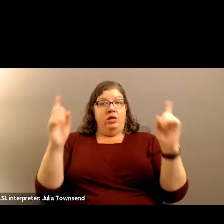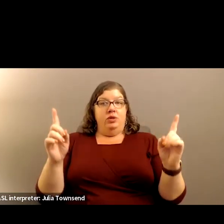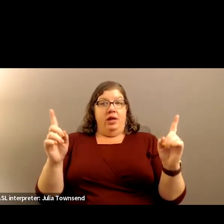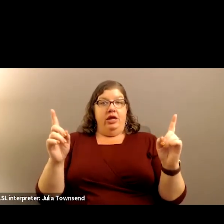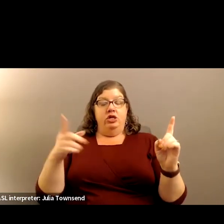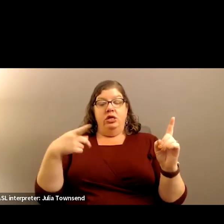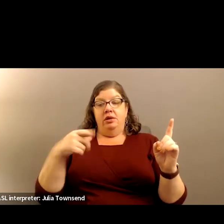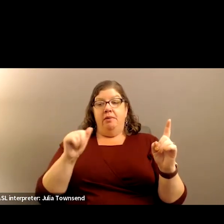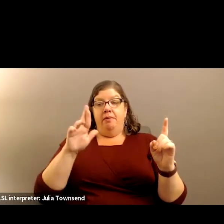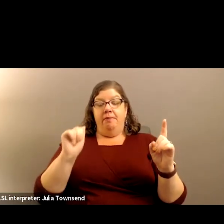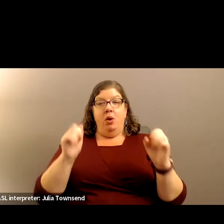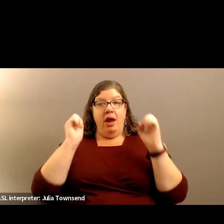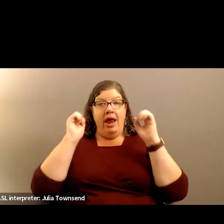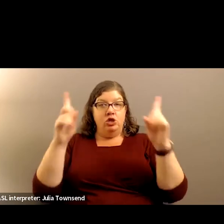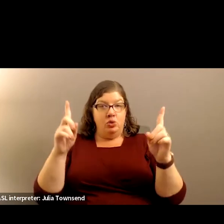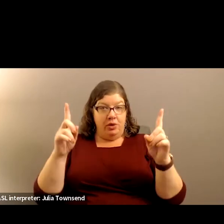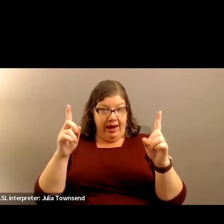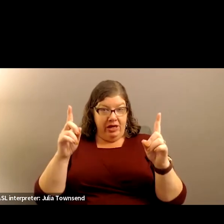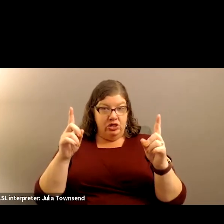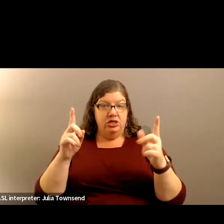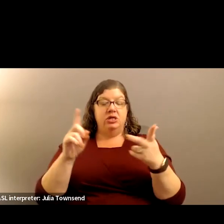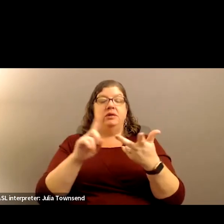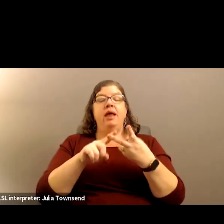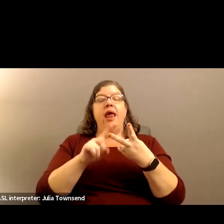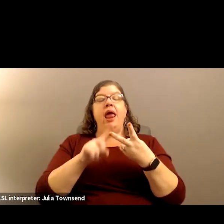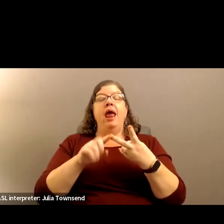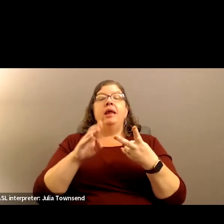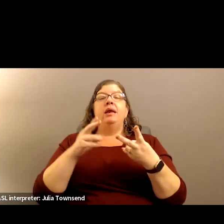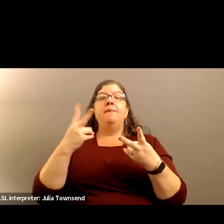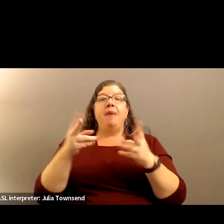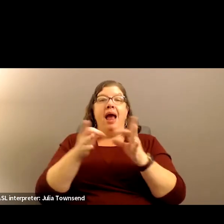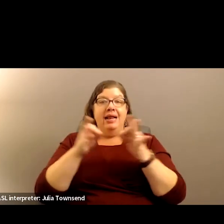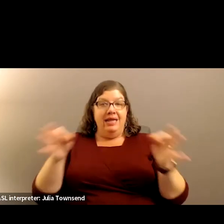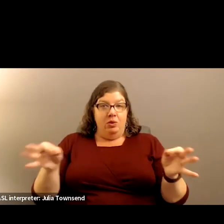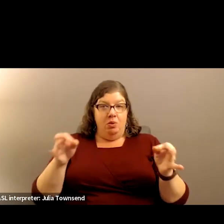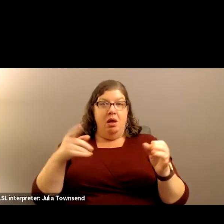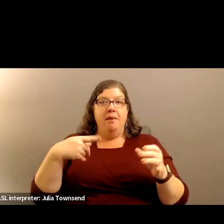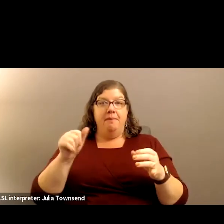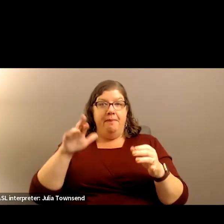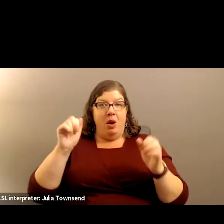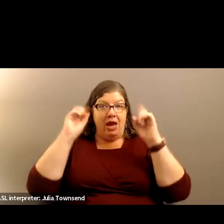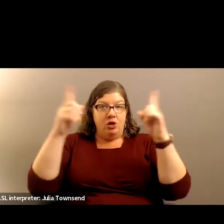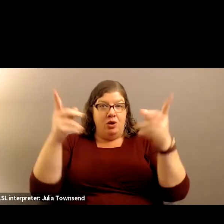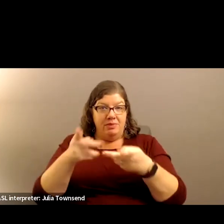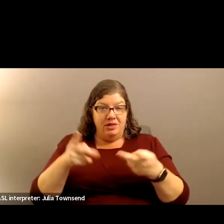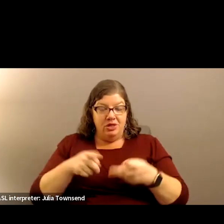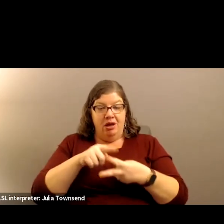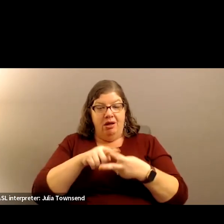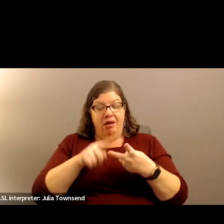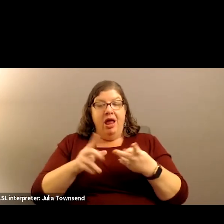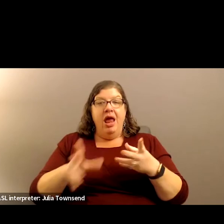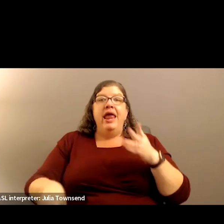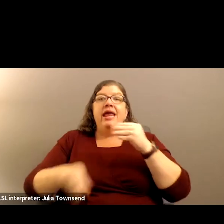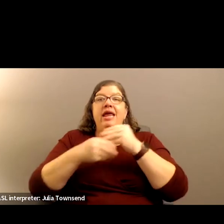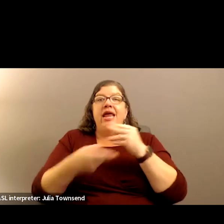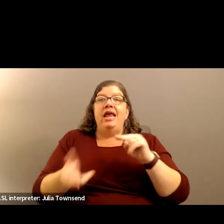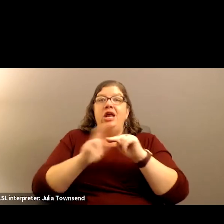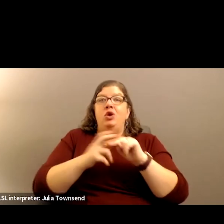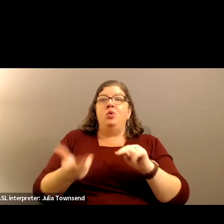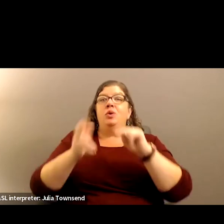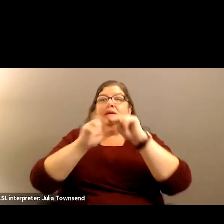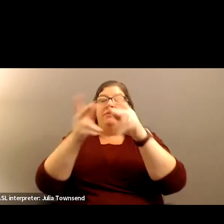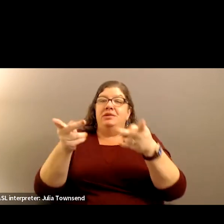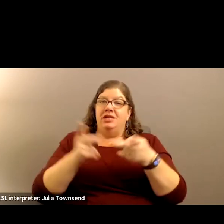paraeducator positions and bilingual paraeducator positions. So that increase in those same level positions compete